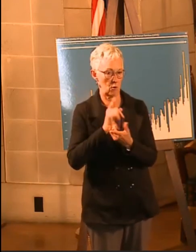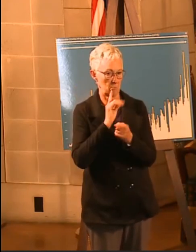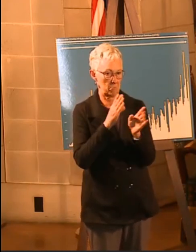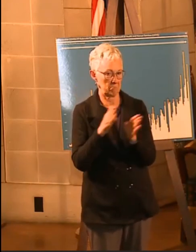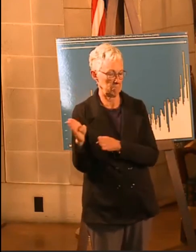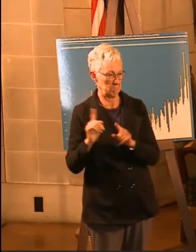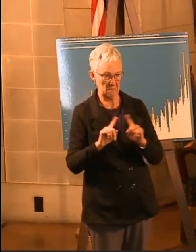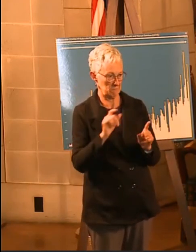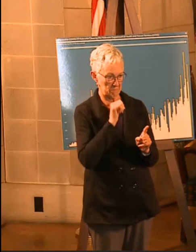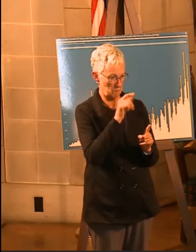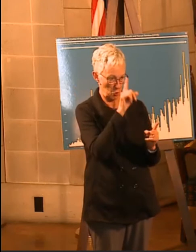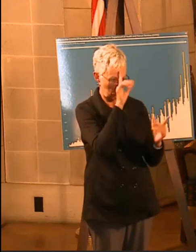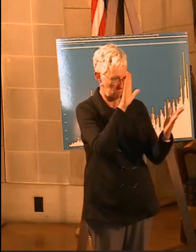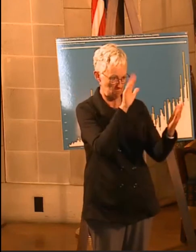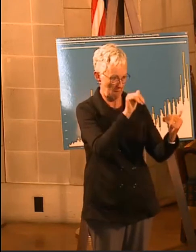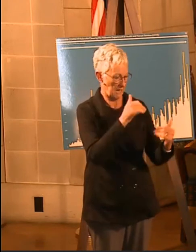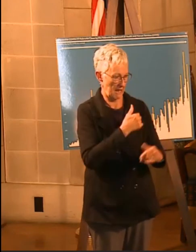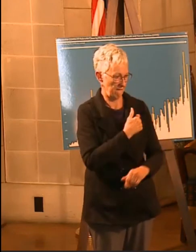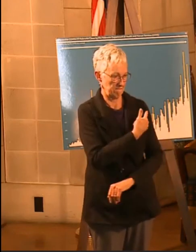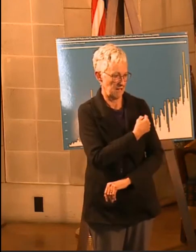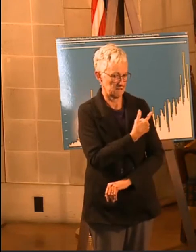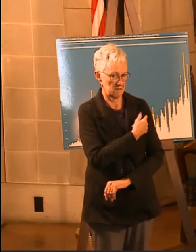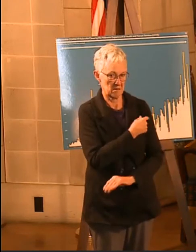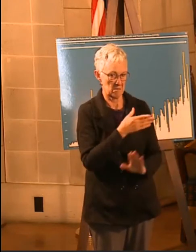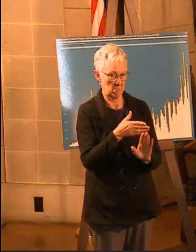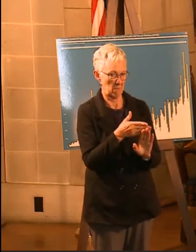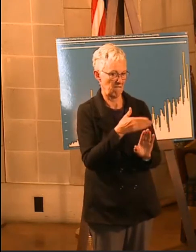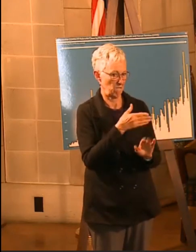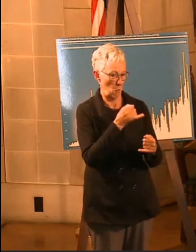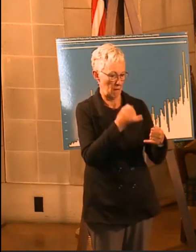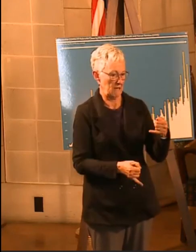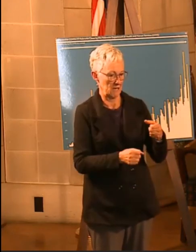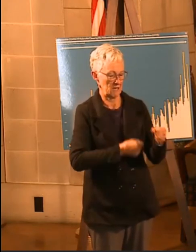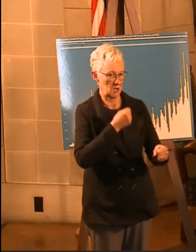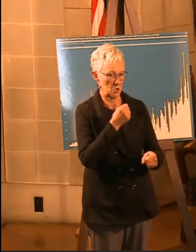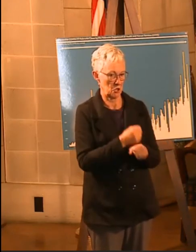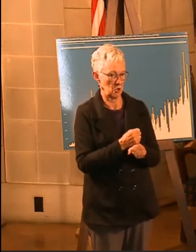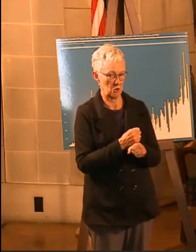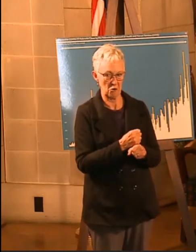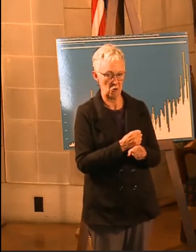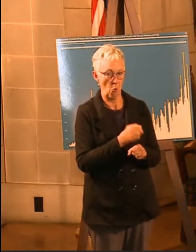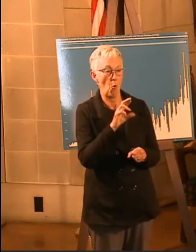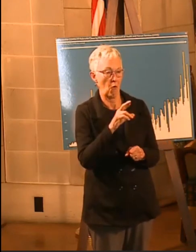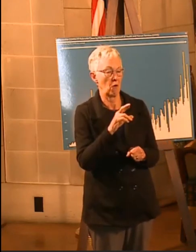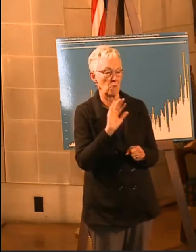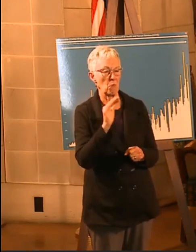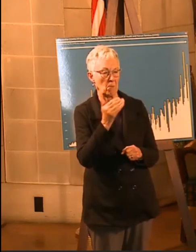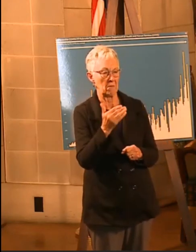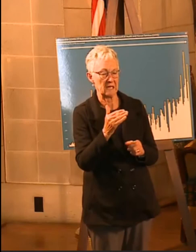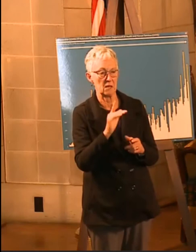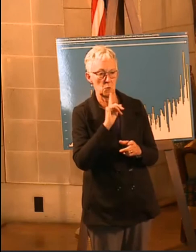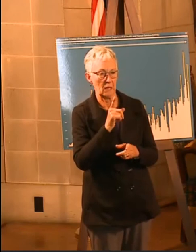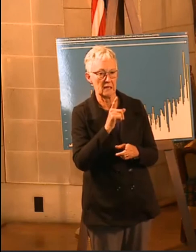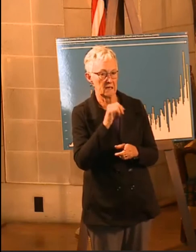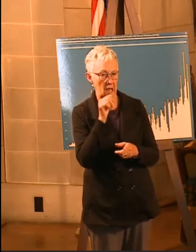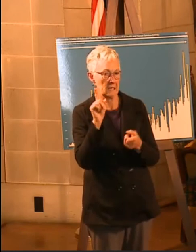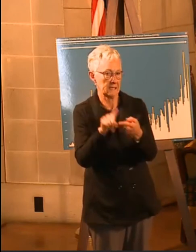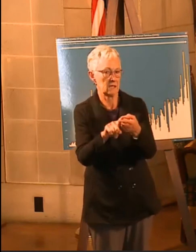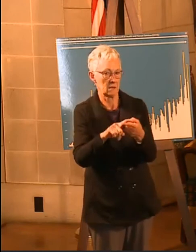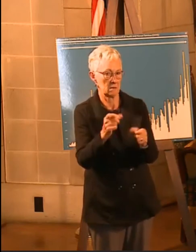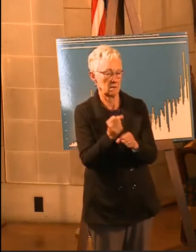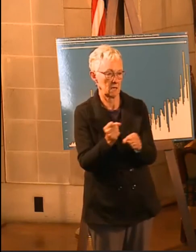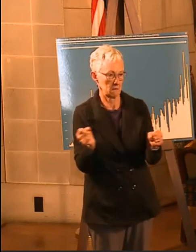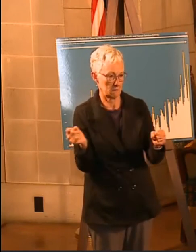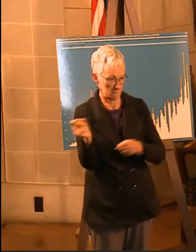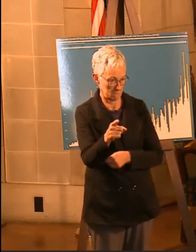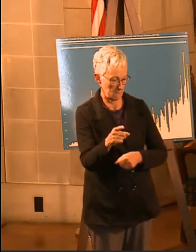vaccine available until really the end of the year earlier, so more likely earlier next year. And think about the time it's going to take to get tens of millions,